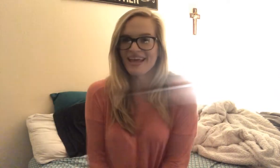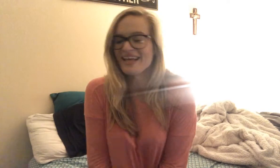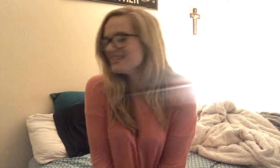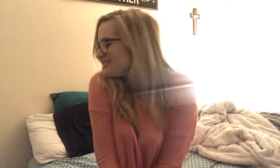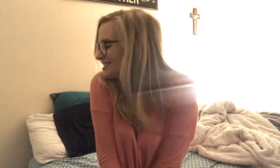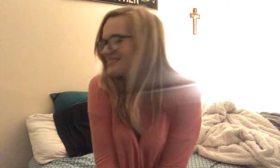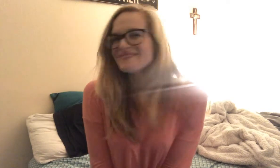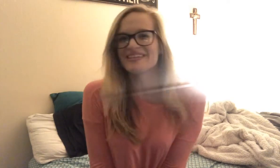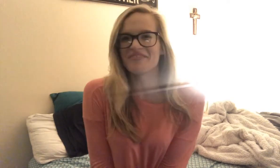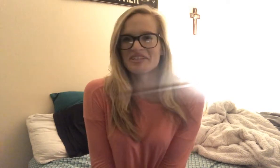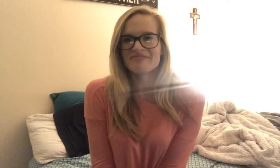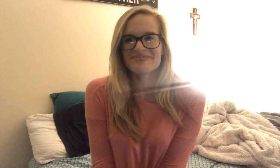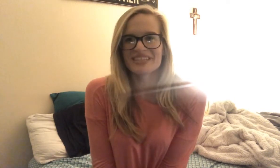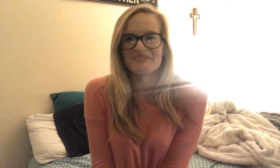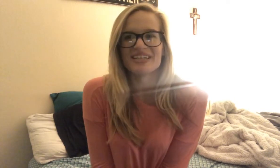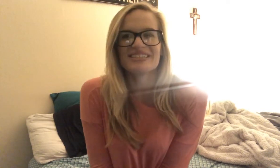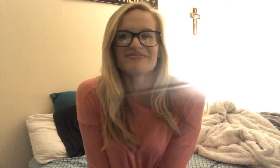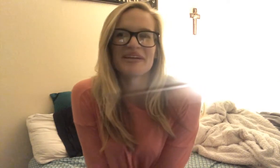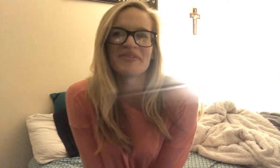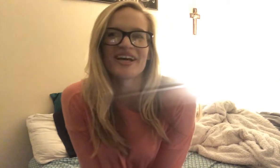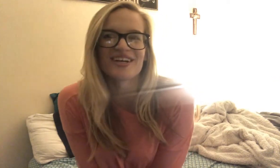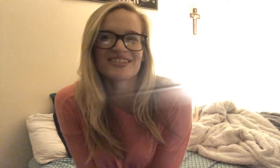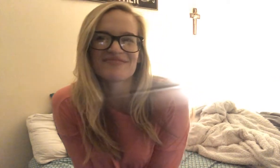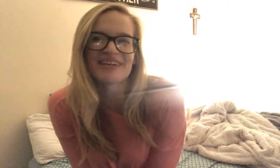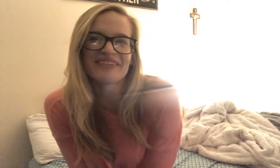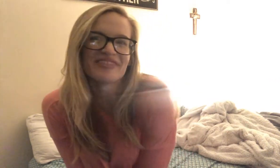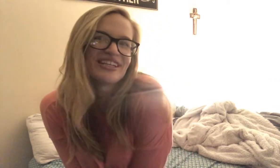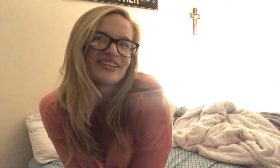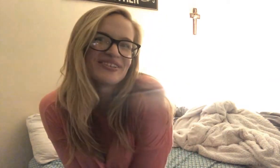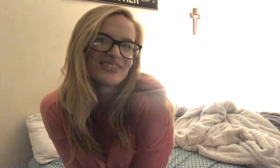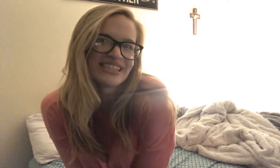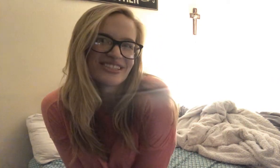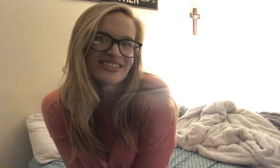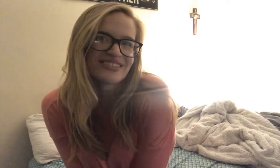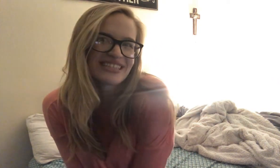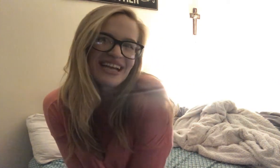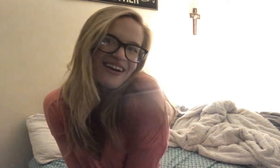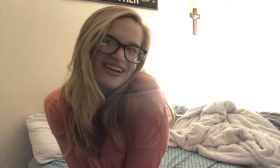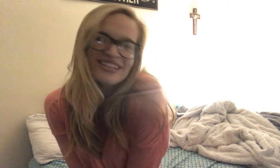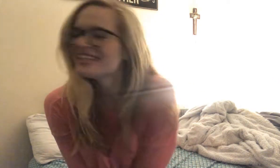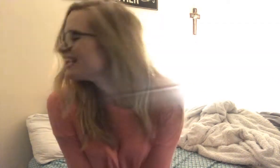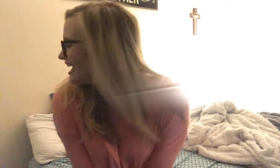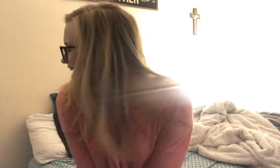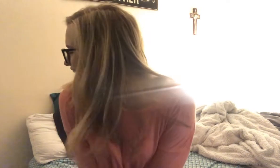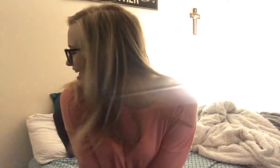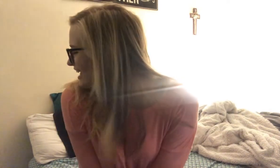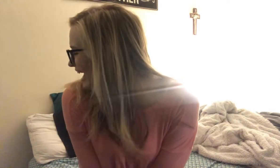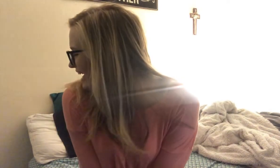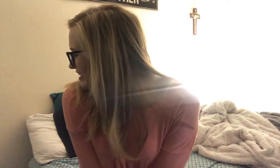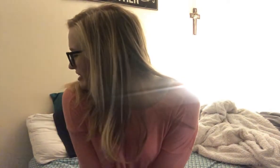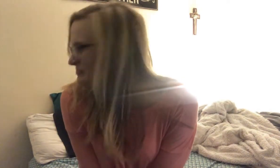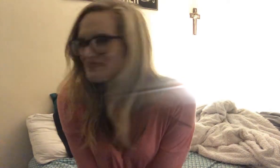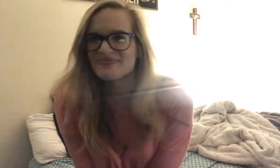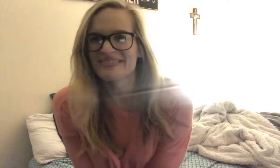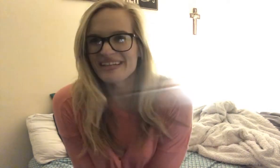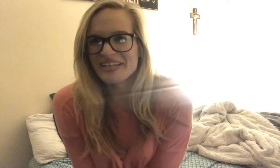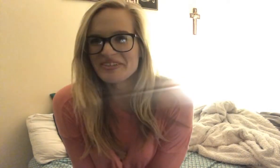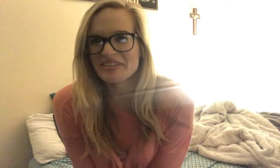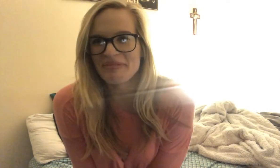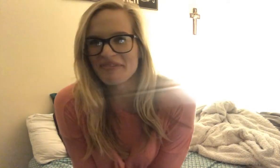And we love her so much. Maybe I'll make a video introducing her. I don't know. I don't really make